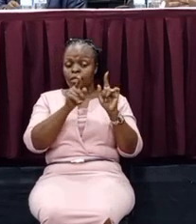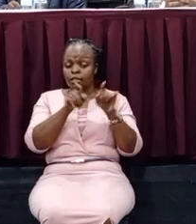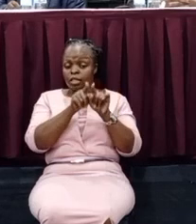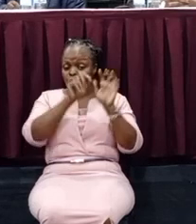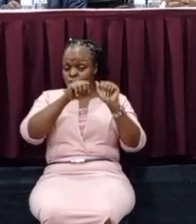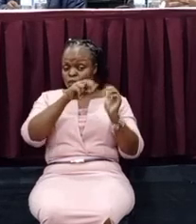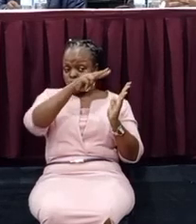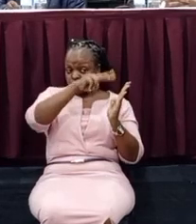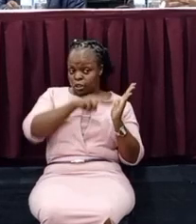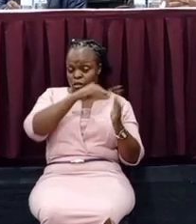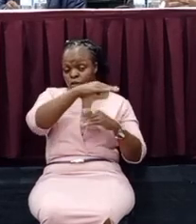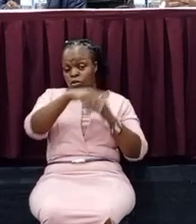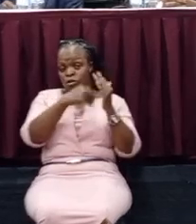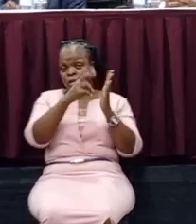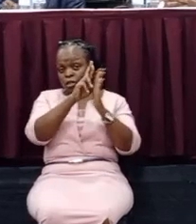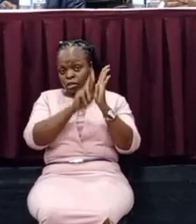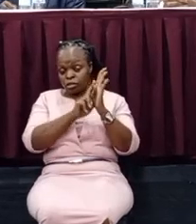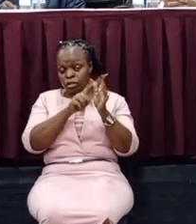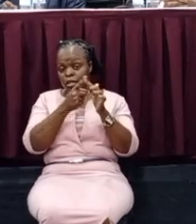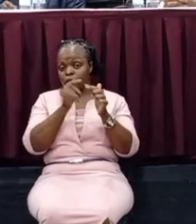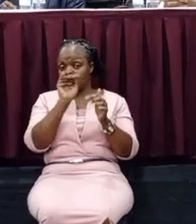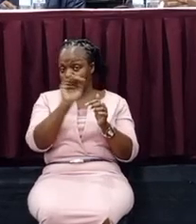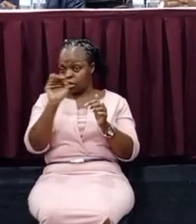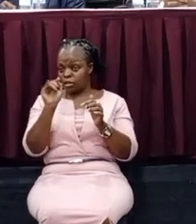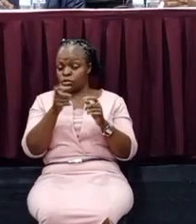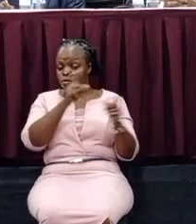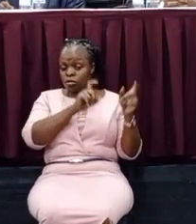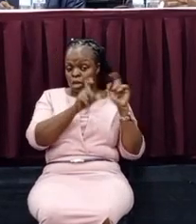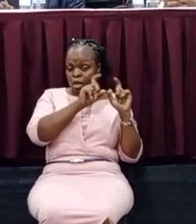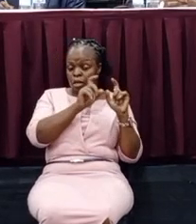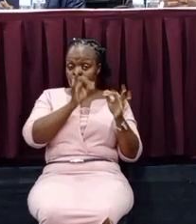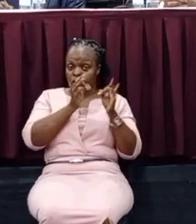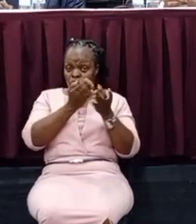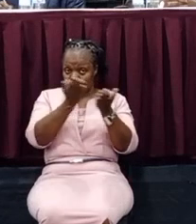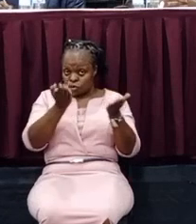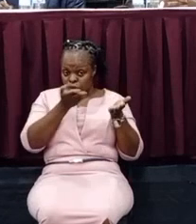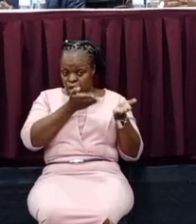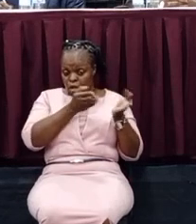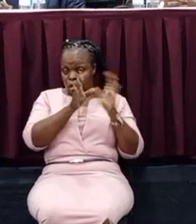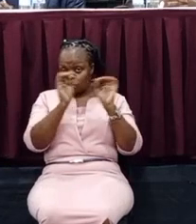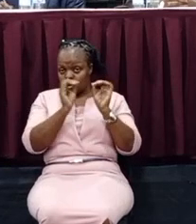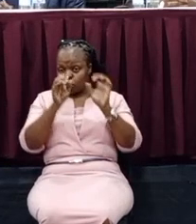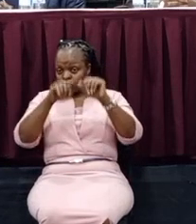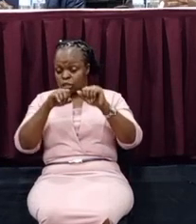And we will request you for your own input. Those who are not present can also give a written memorandum.